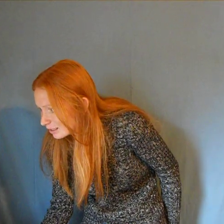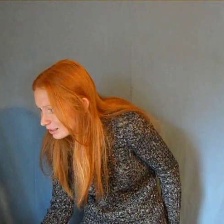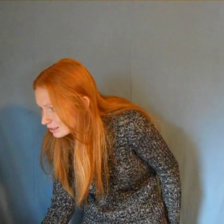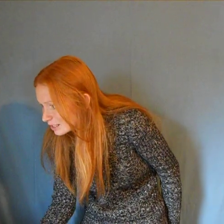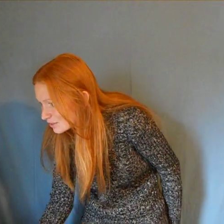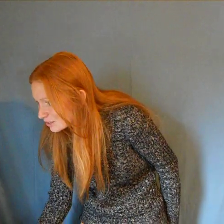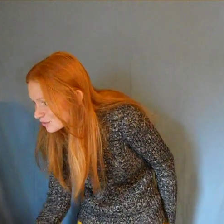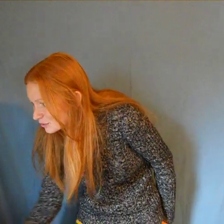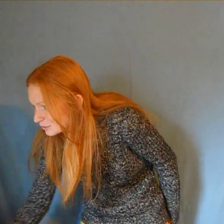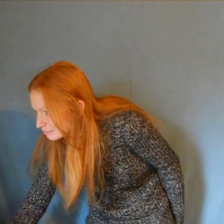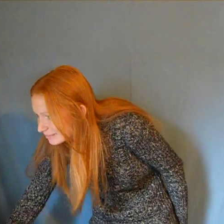72.